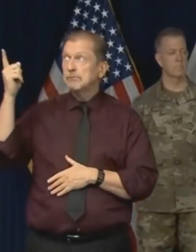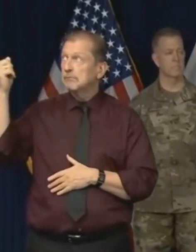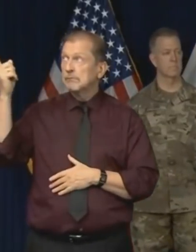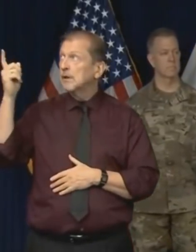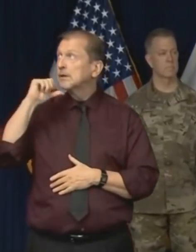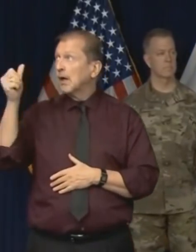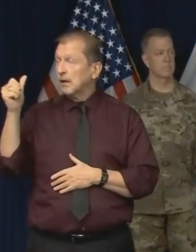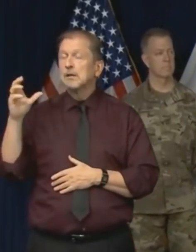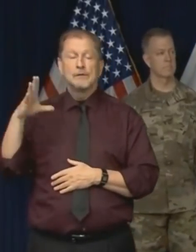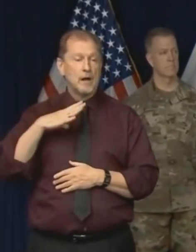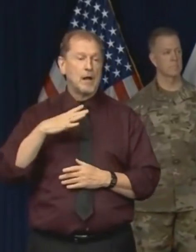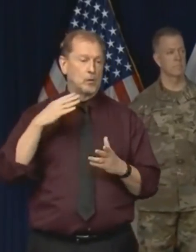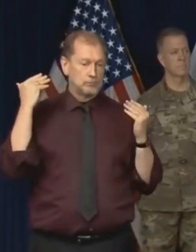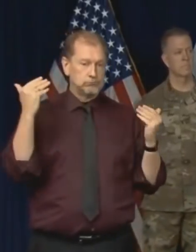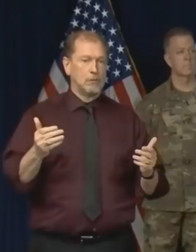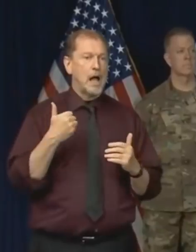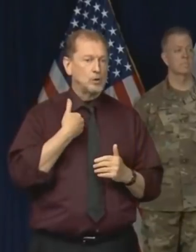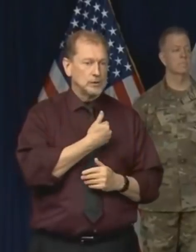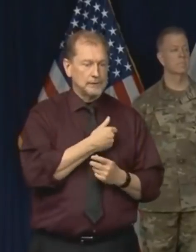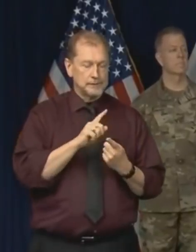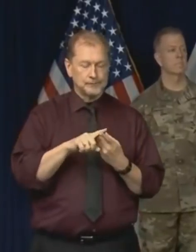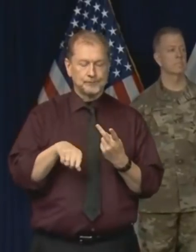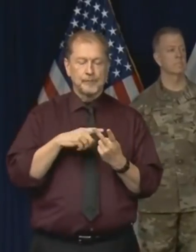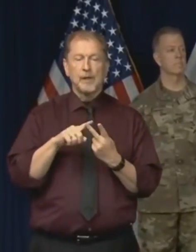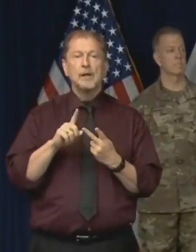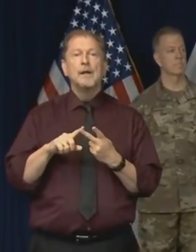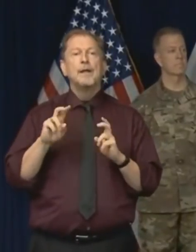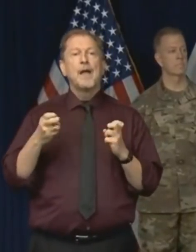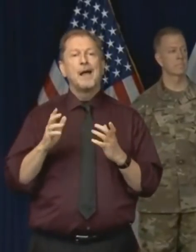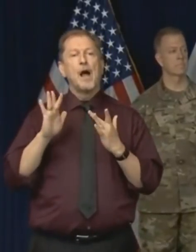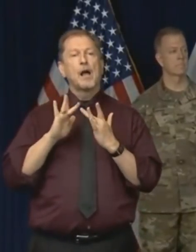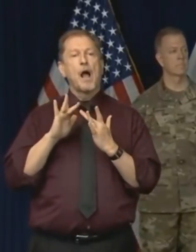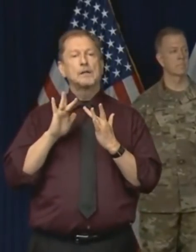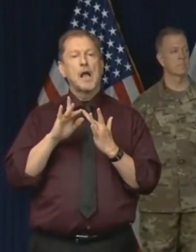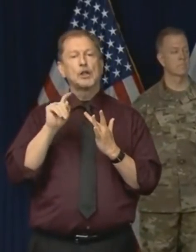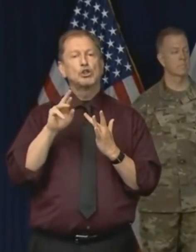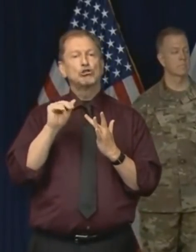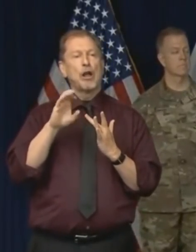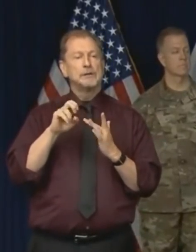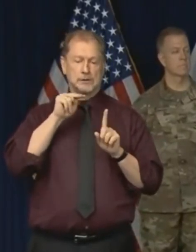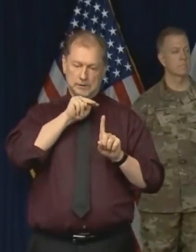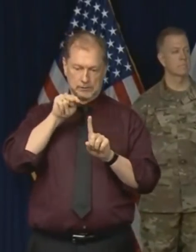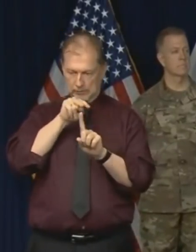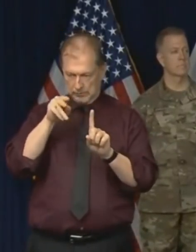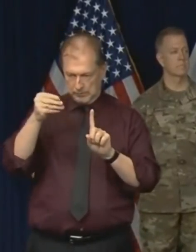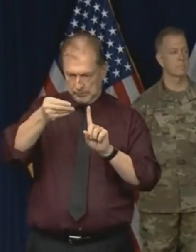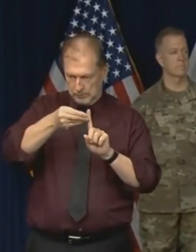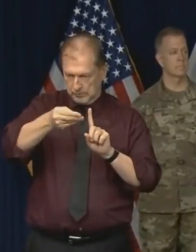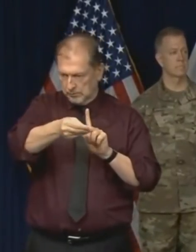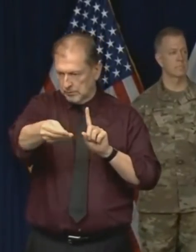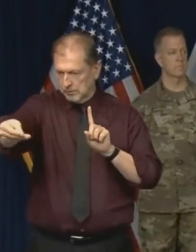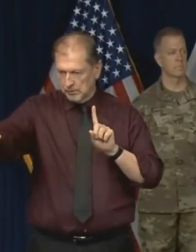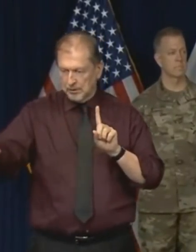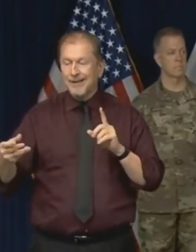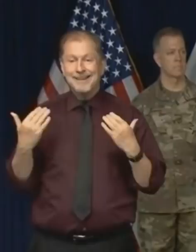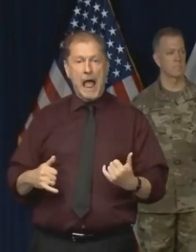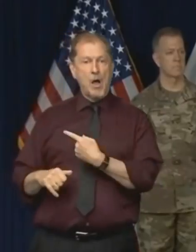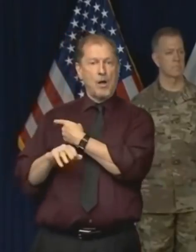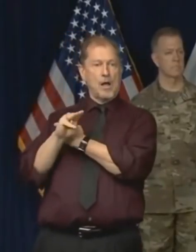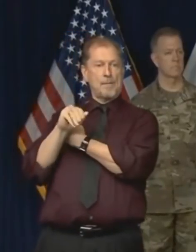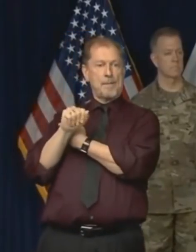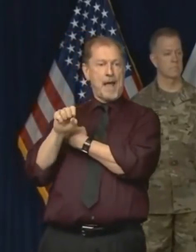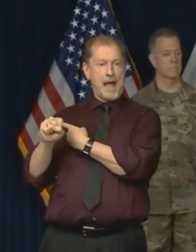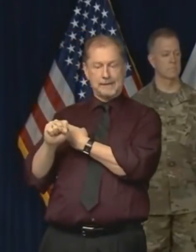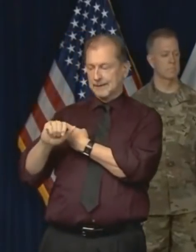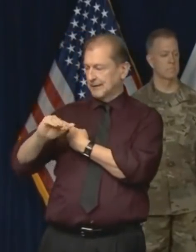do that, the contact tracing again, this was a program that that's been put in place or being put in place by one state that looks